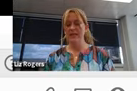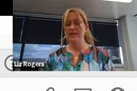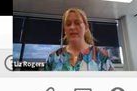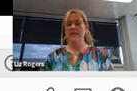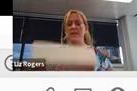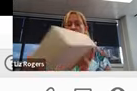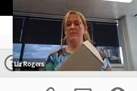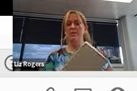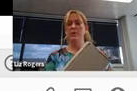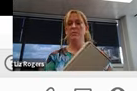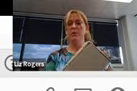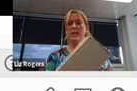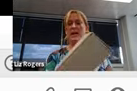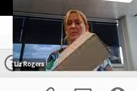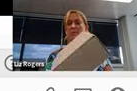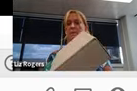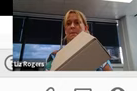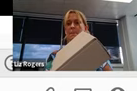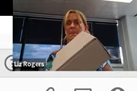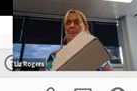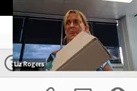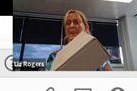So here is the bump in box prototype.